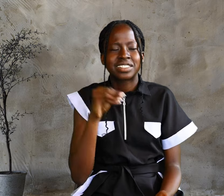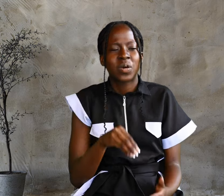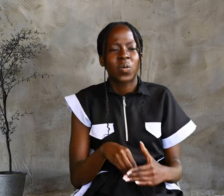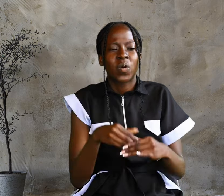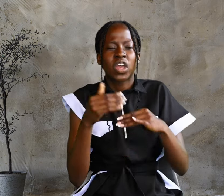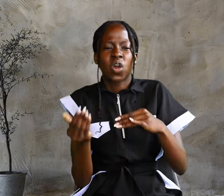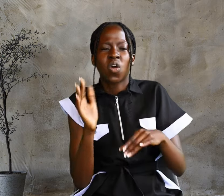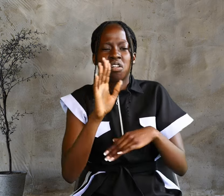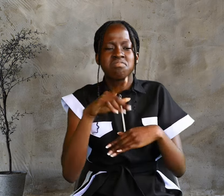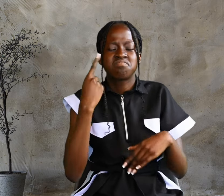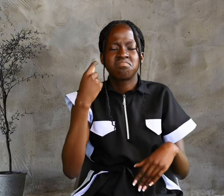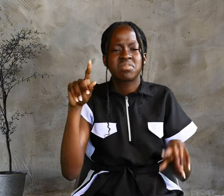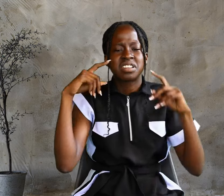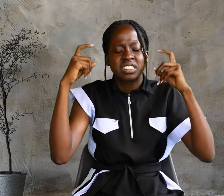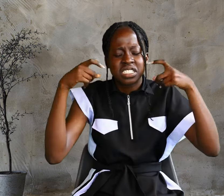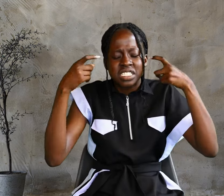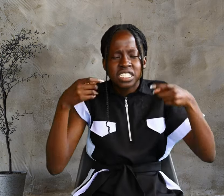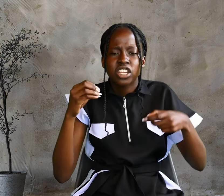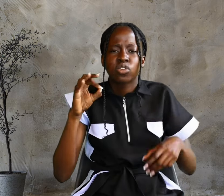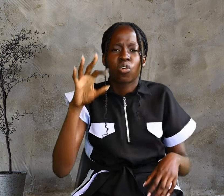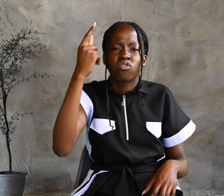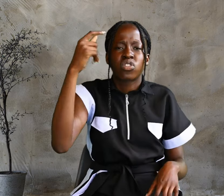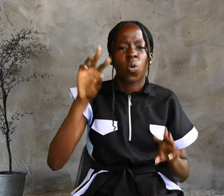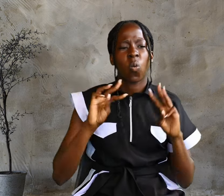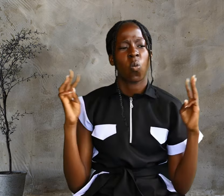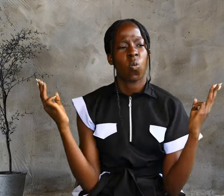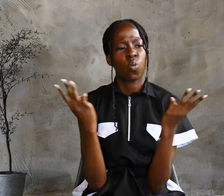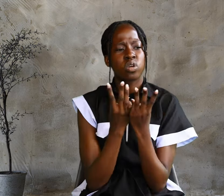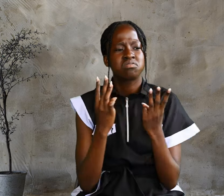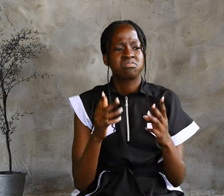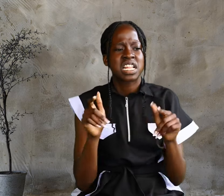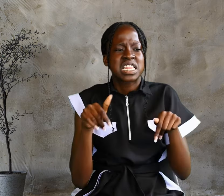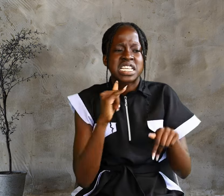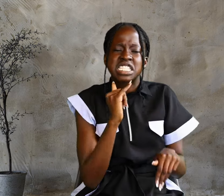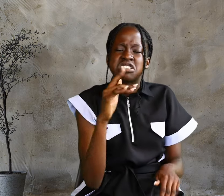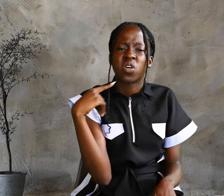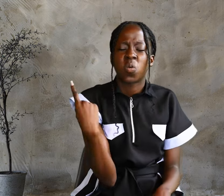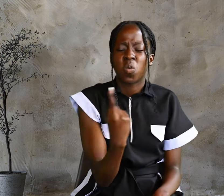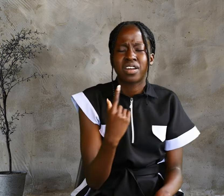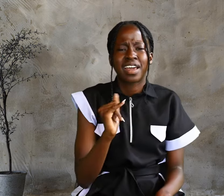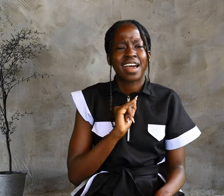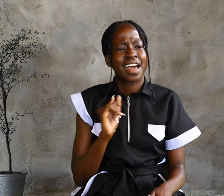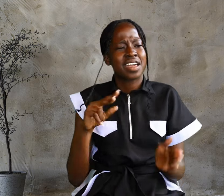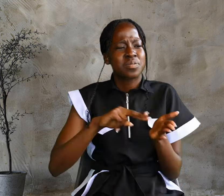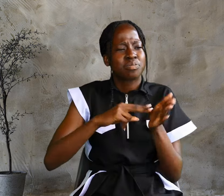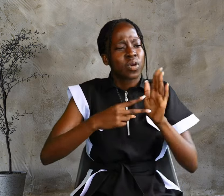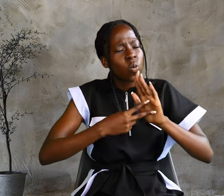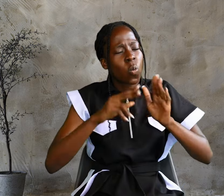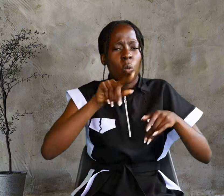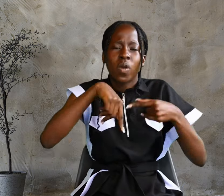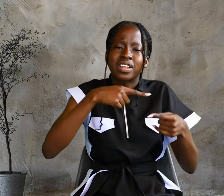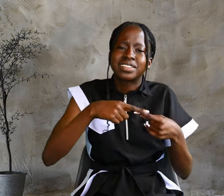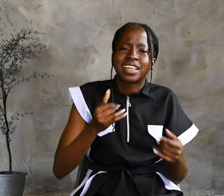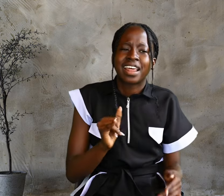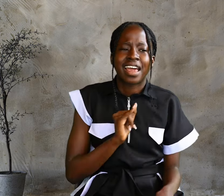away the sin of the world. This is the one I meant when I said,